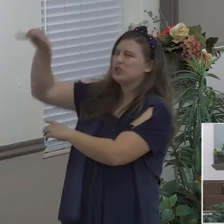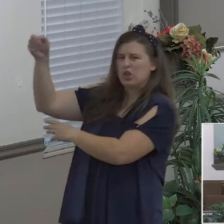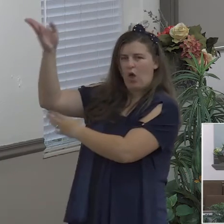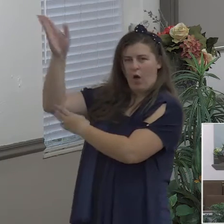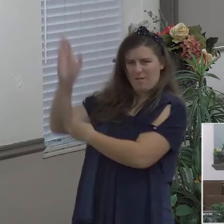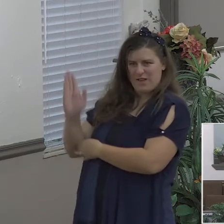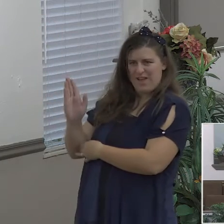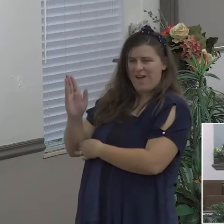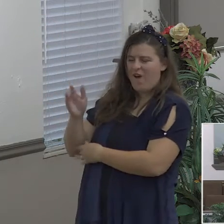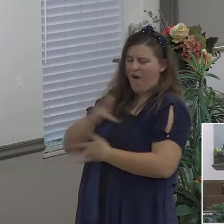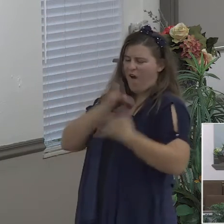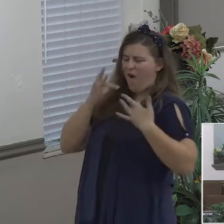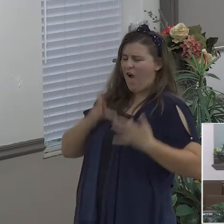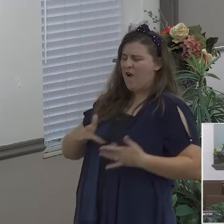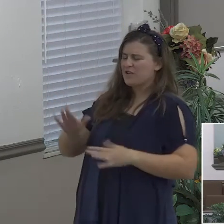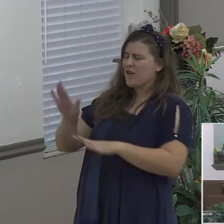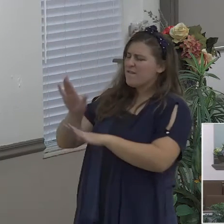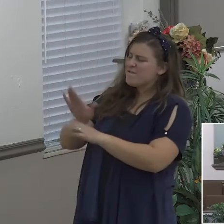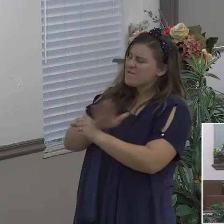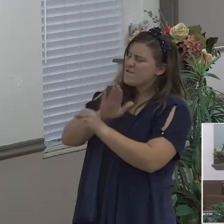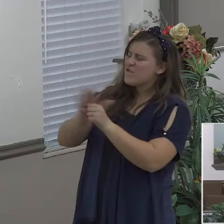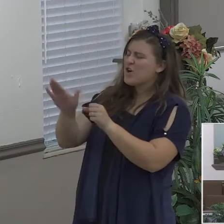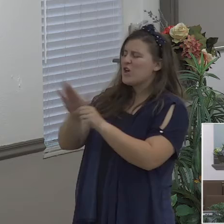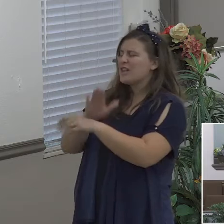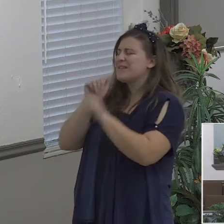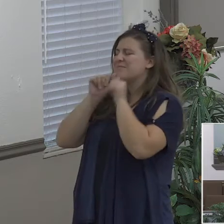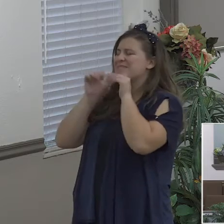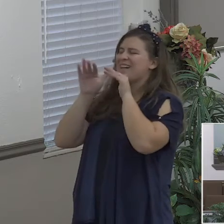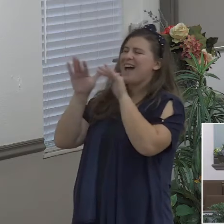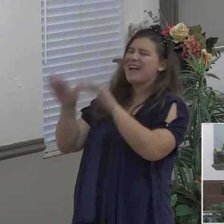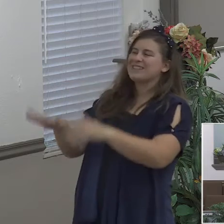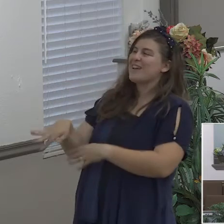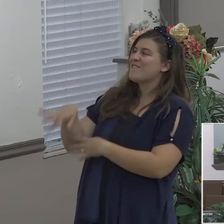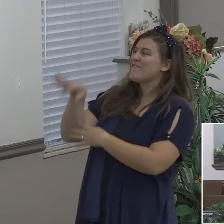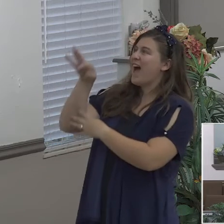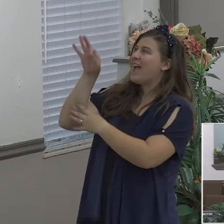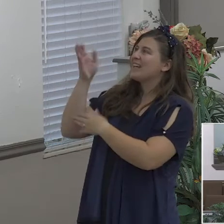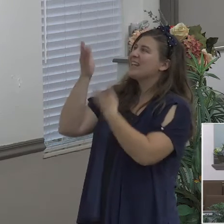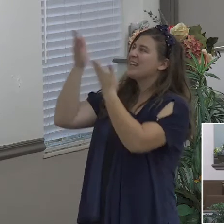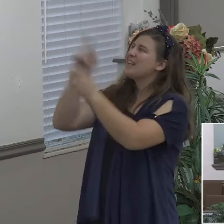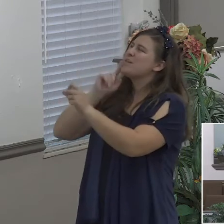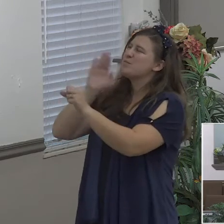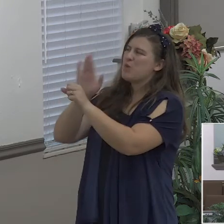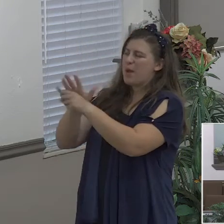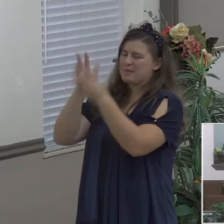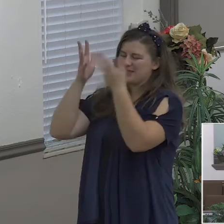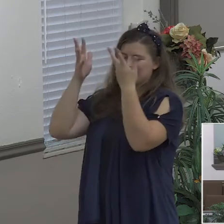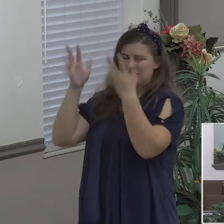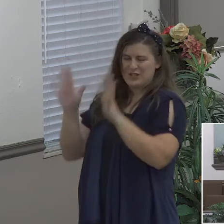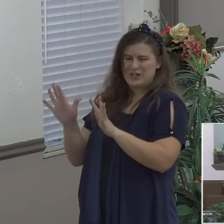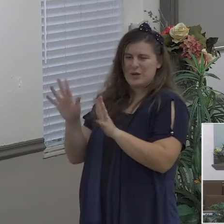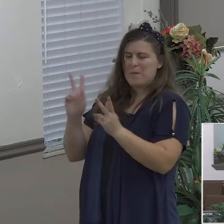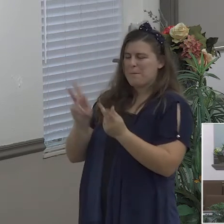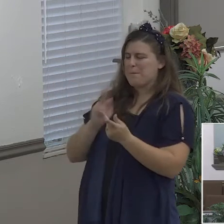finding as he promised perfect peace and rest